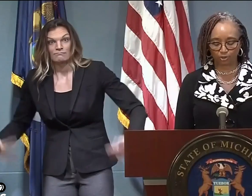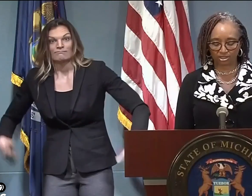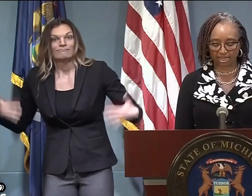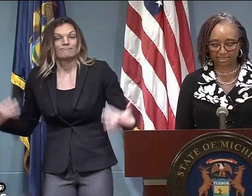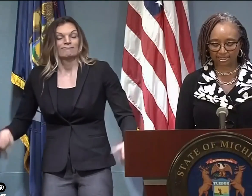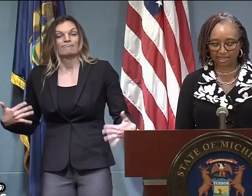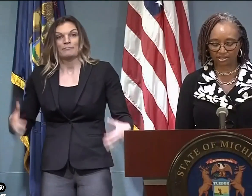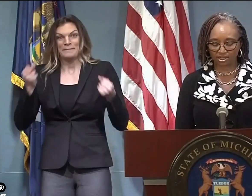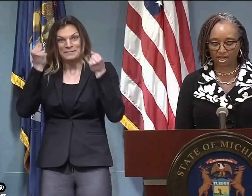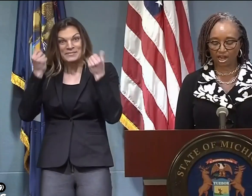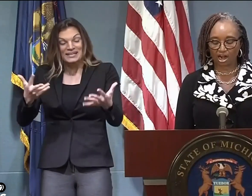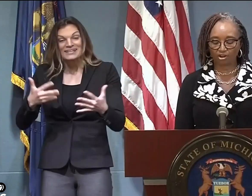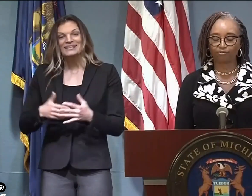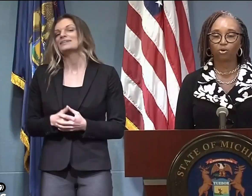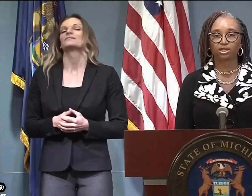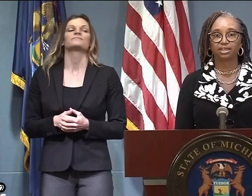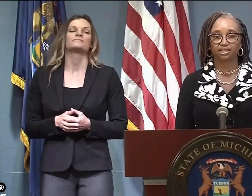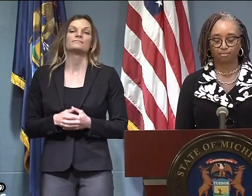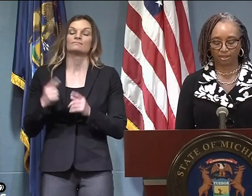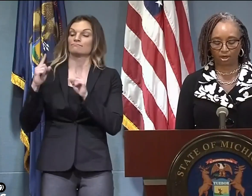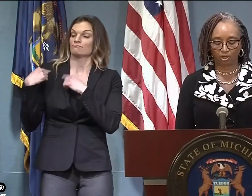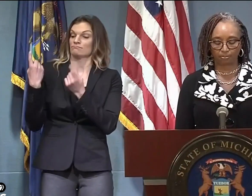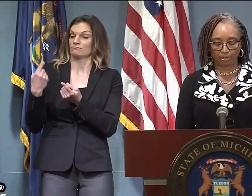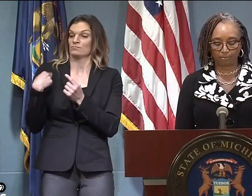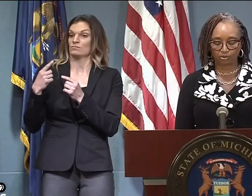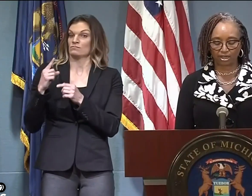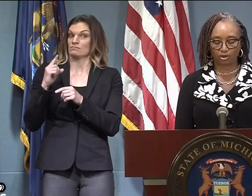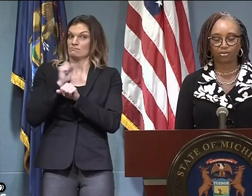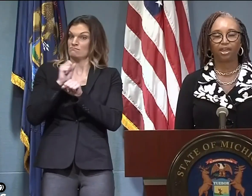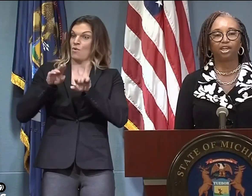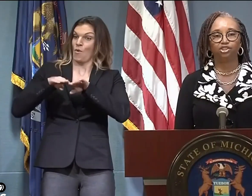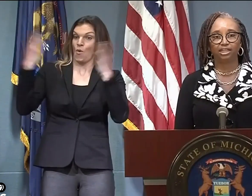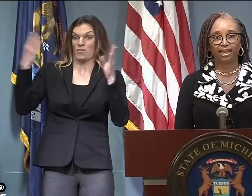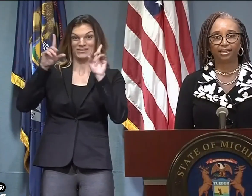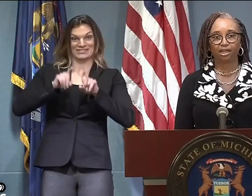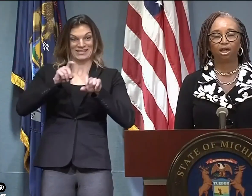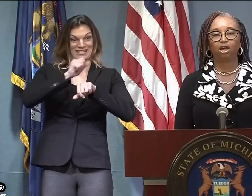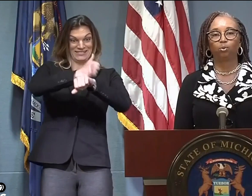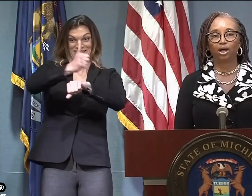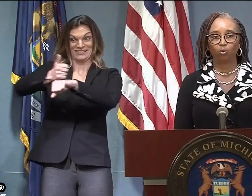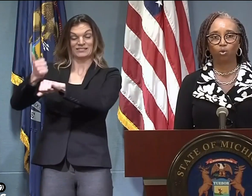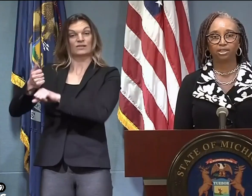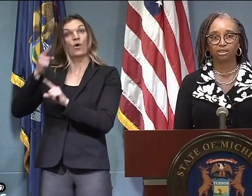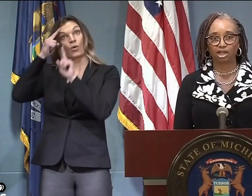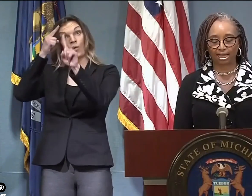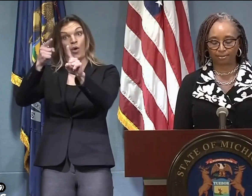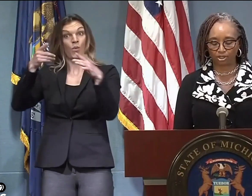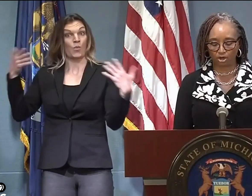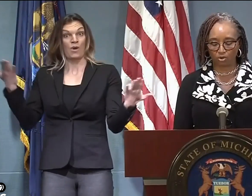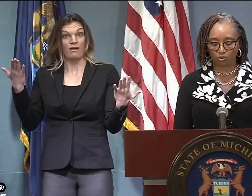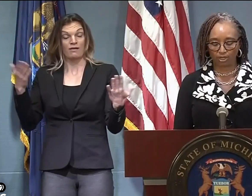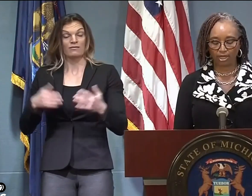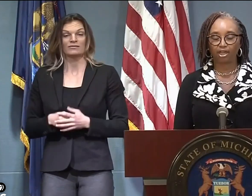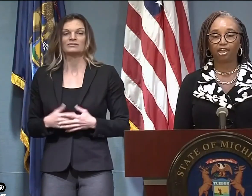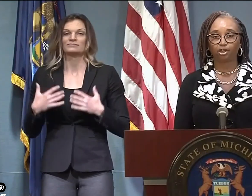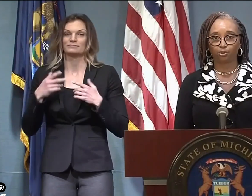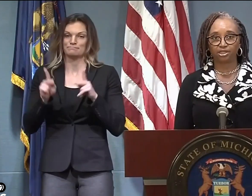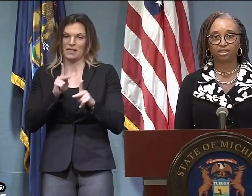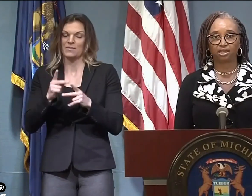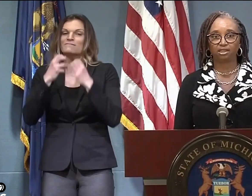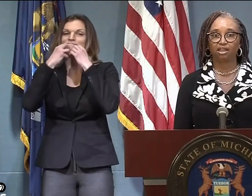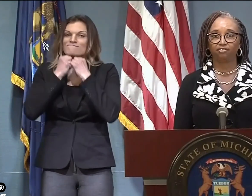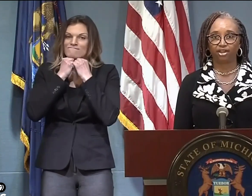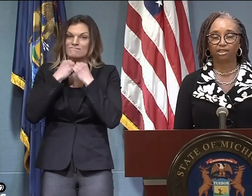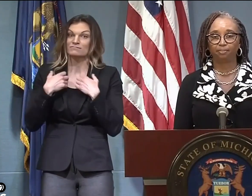Since opening our first test sites, our focus has been on people's health and uniting around